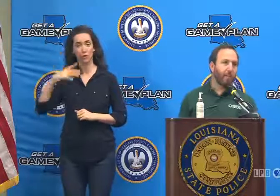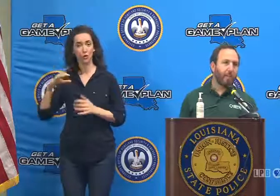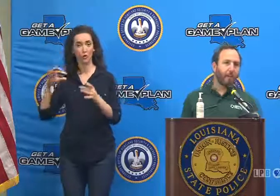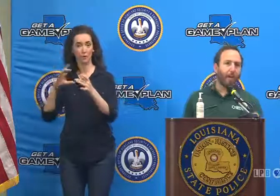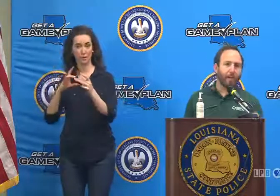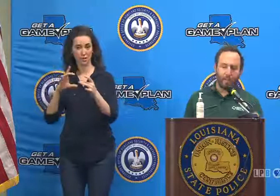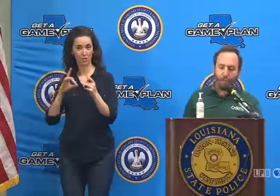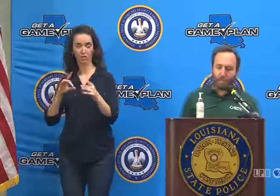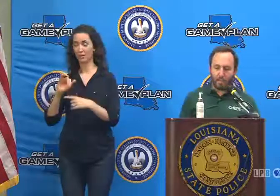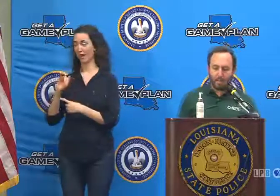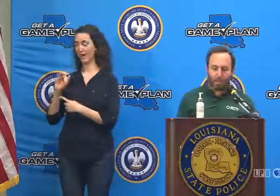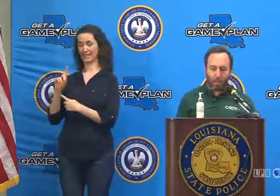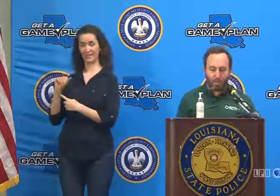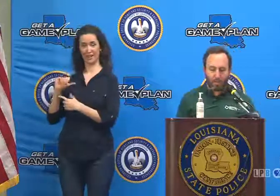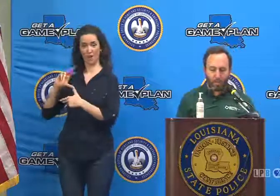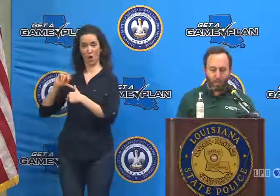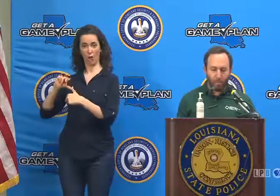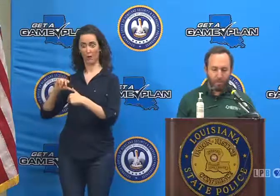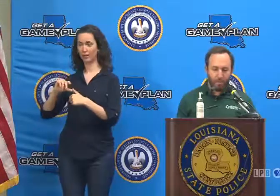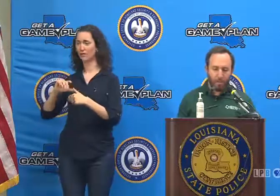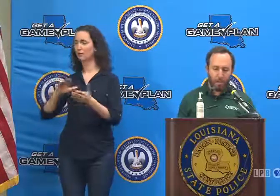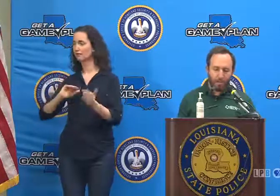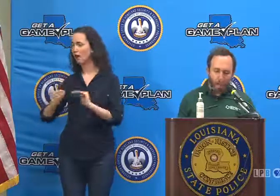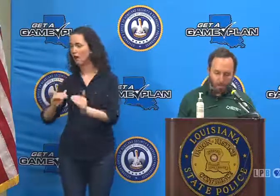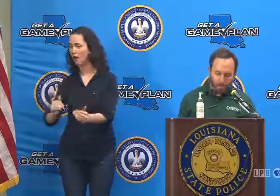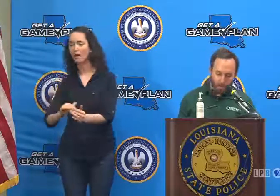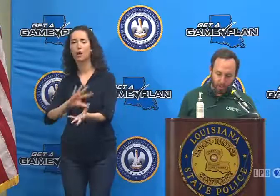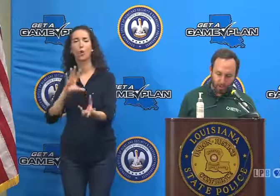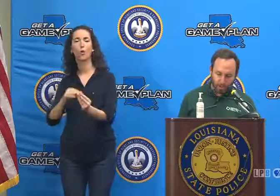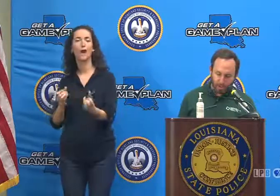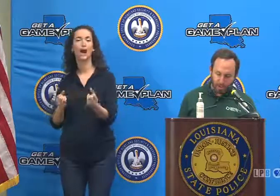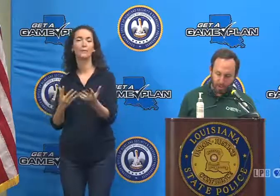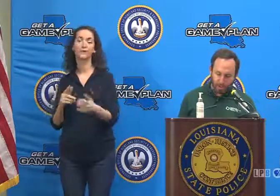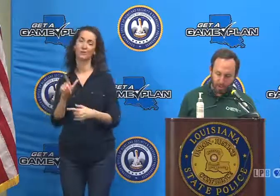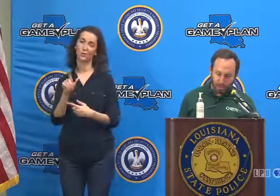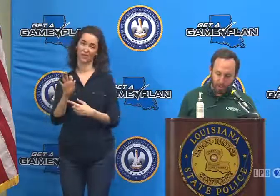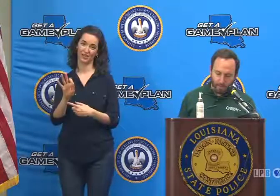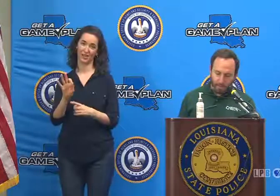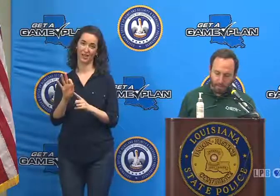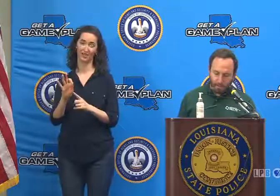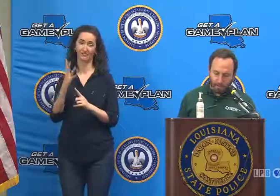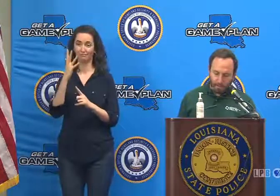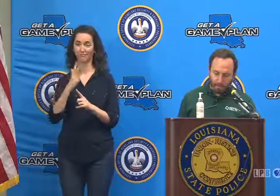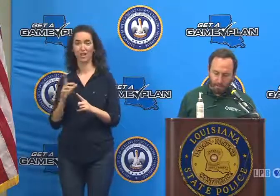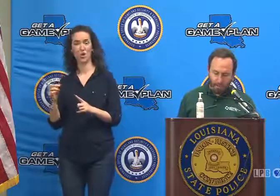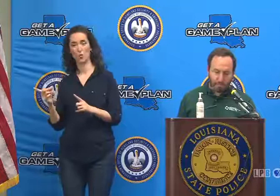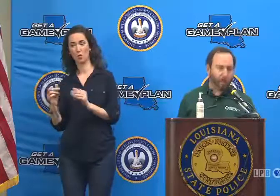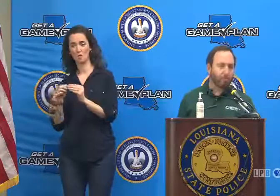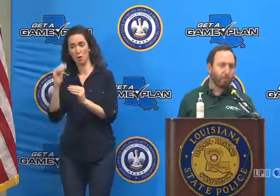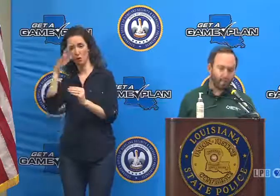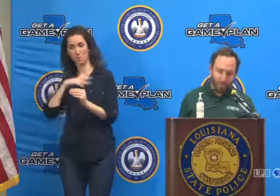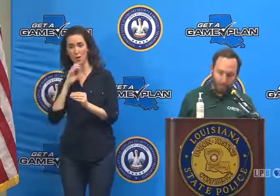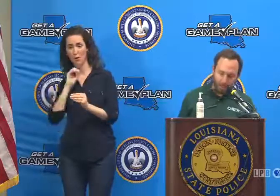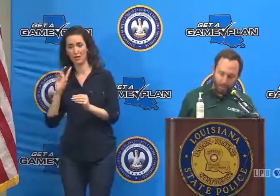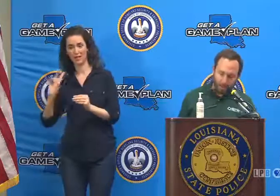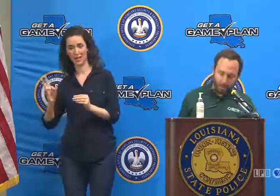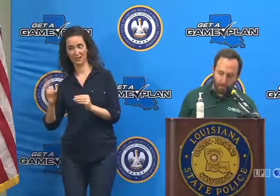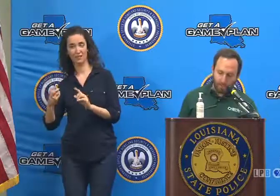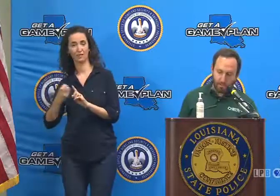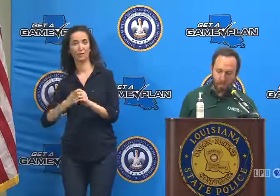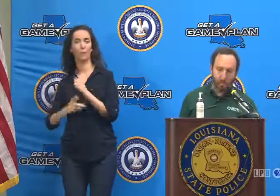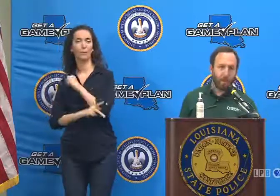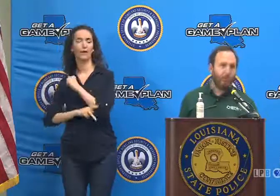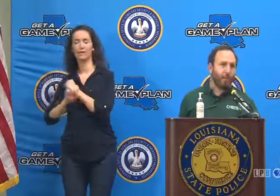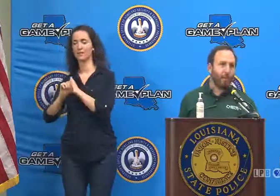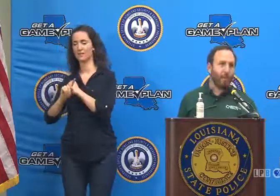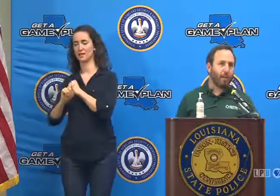related to Ida is now up to 29, unfortunately, with the addition of a 70-year-old male from St. Tammany Parish